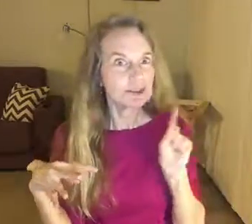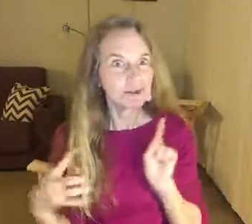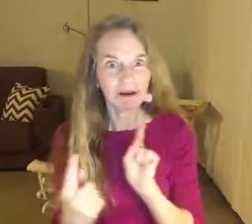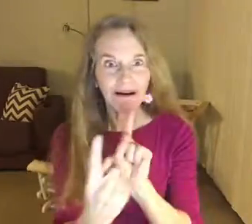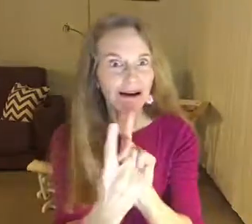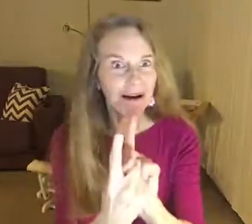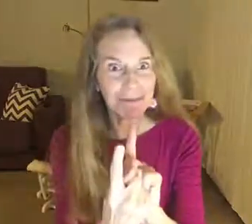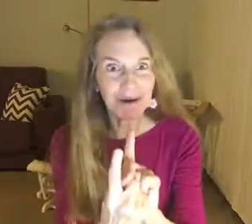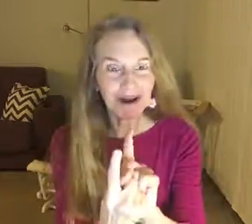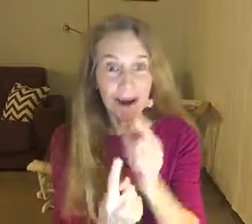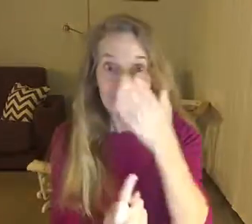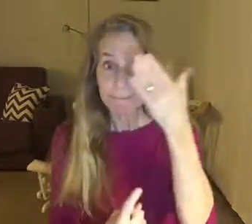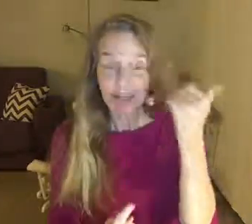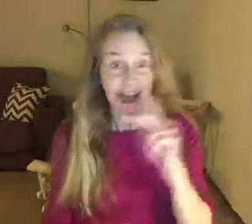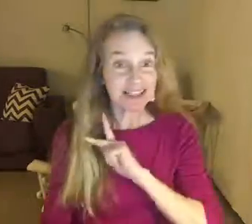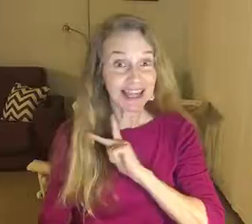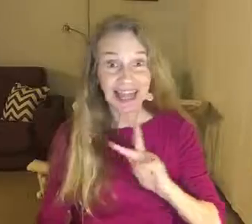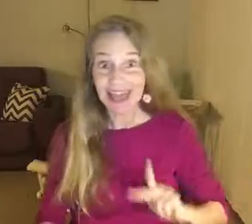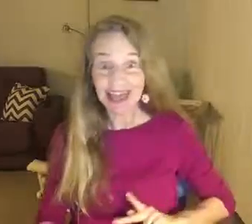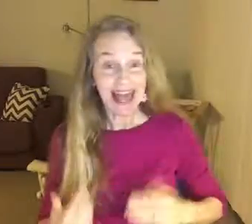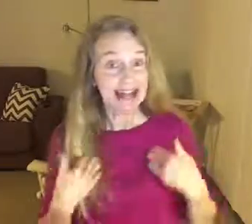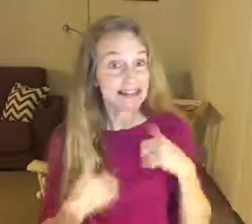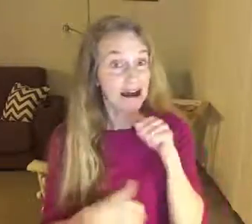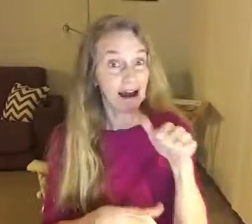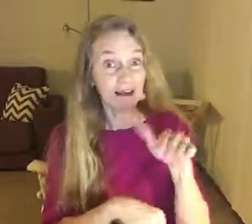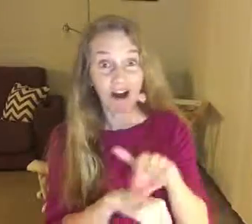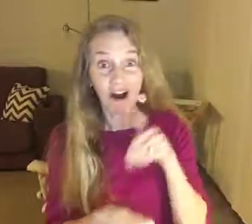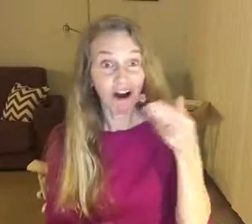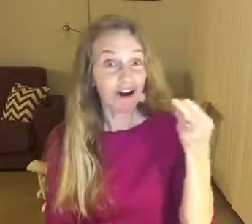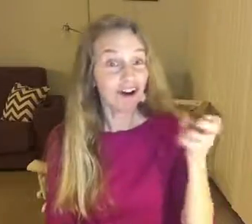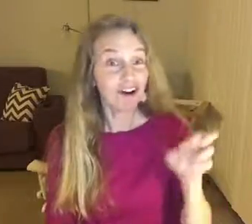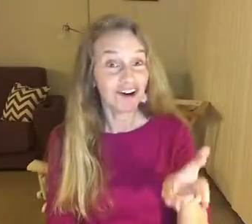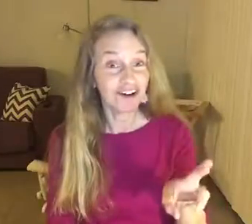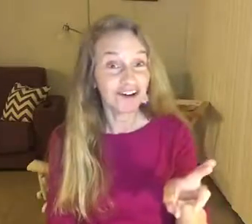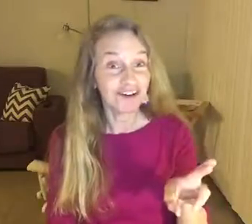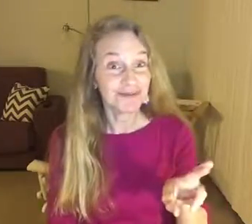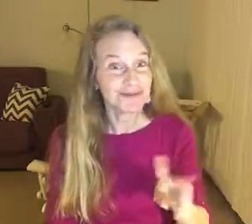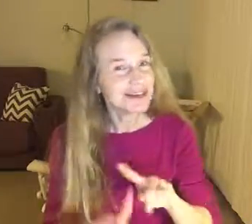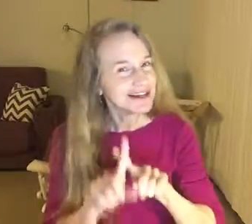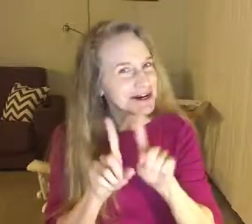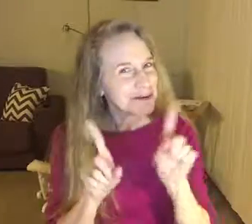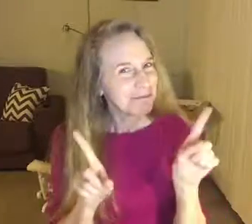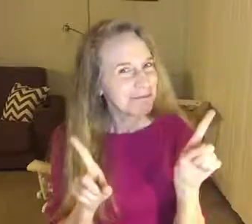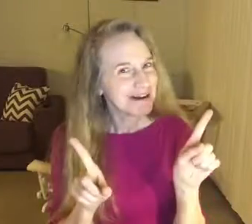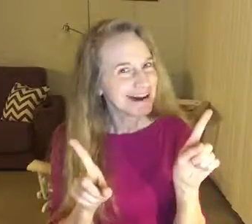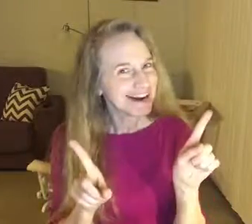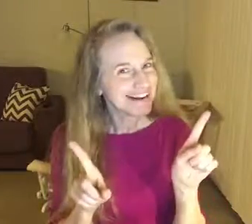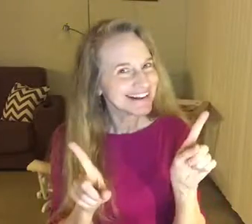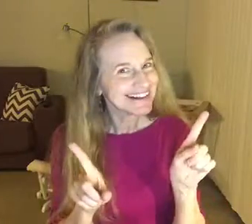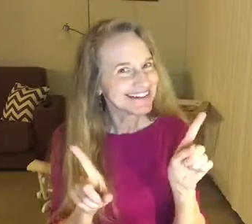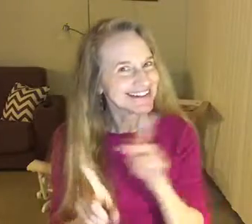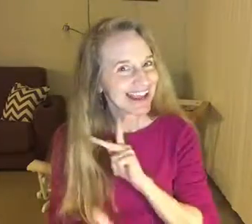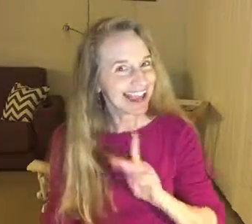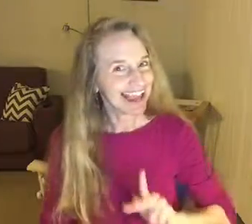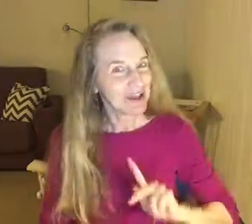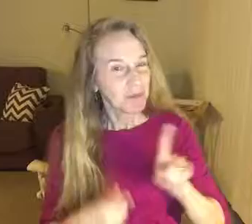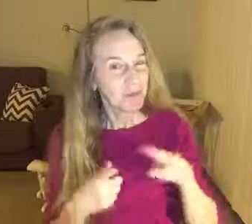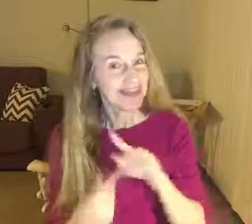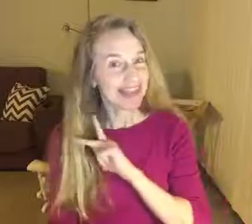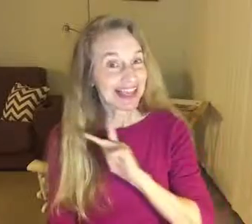to come, because the cave had not called her. But, when the